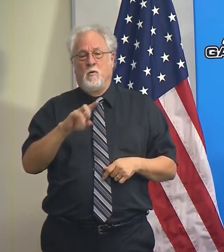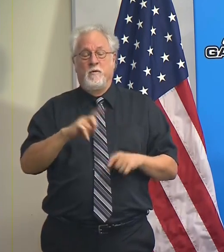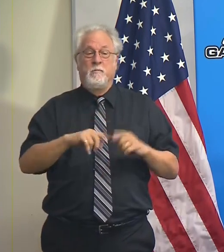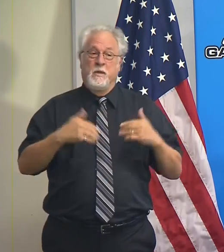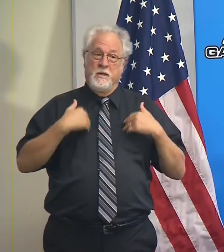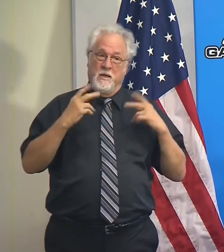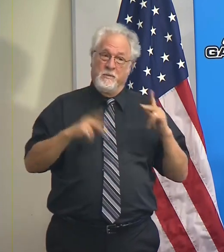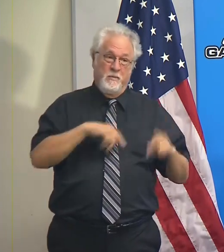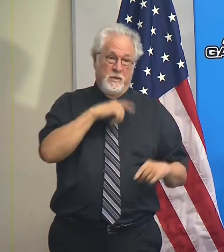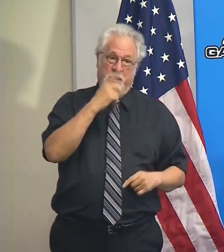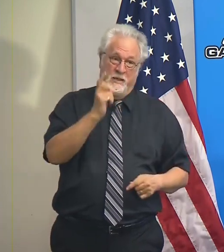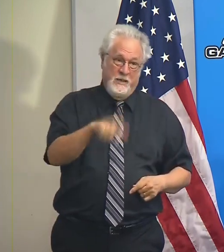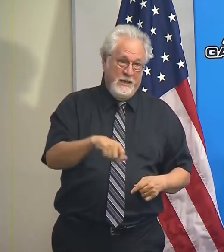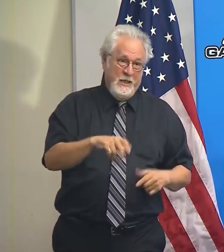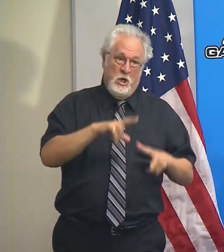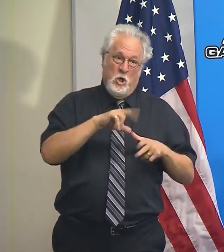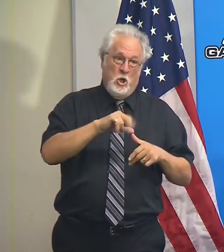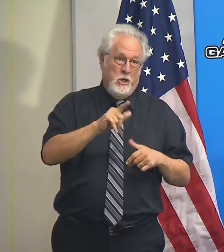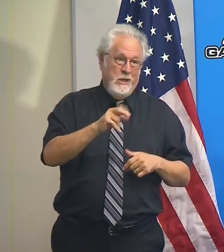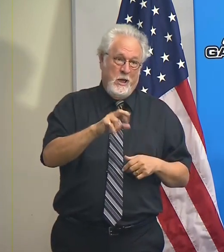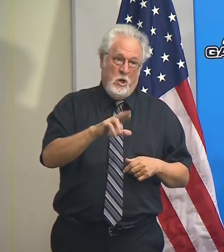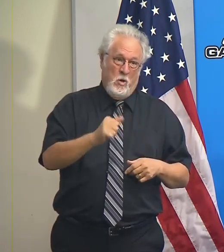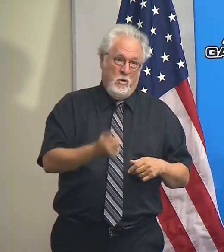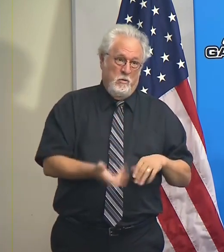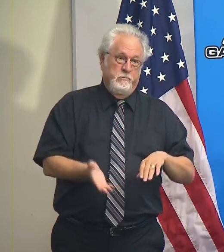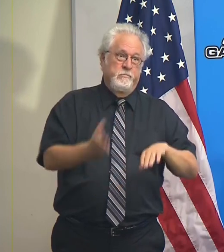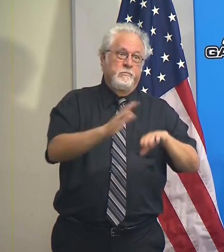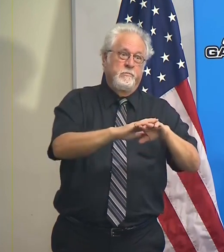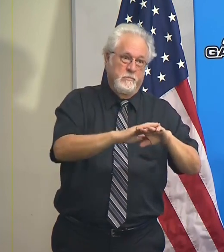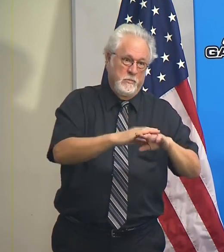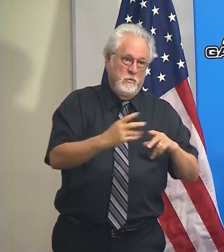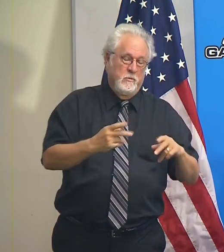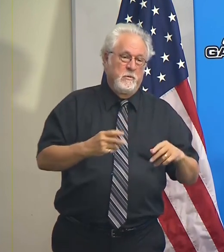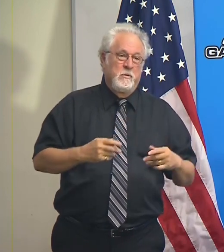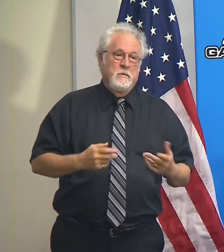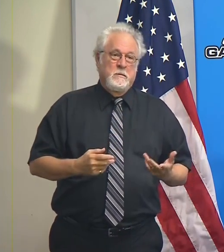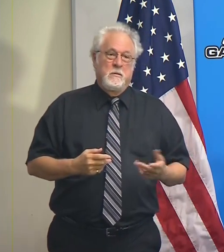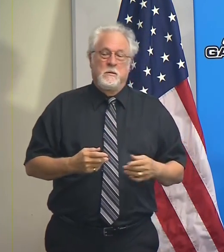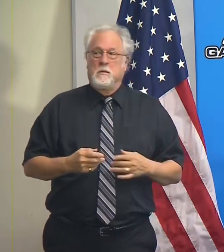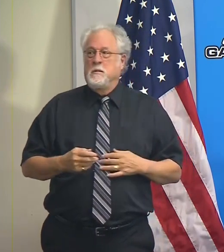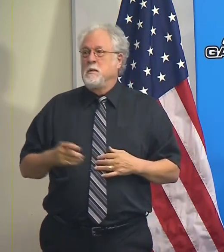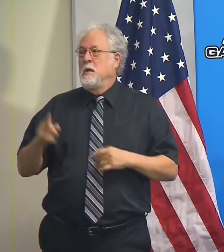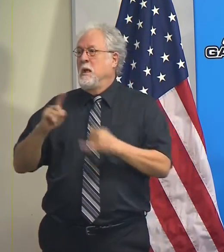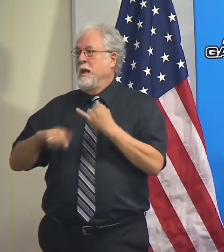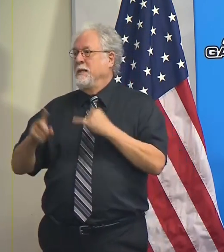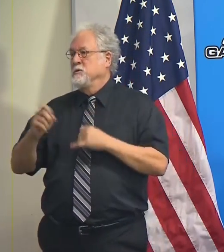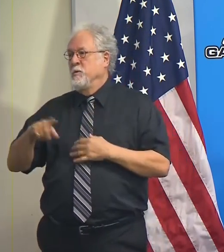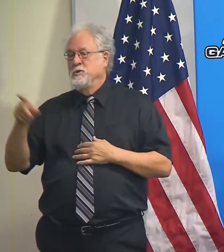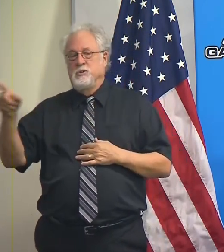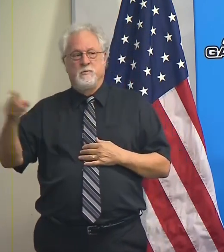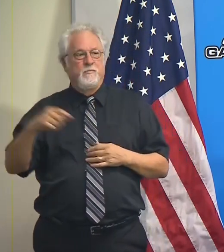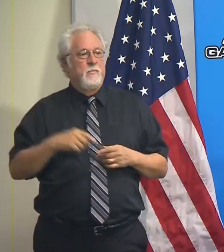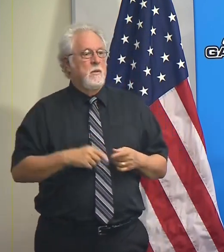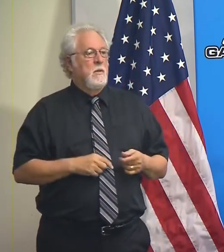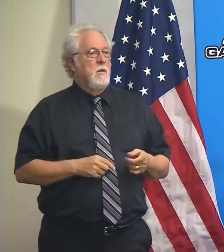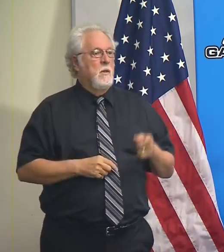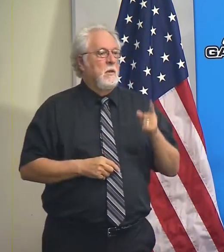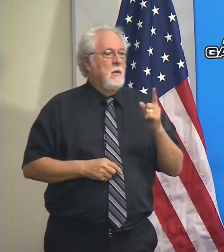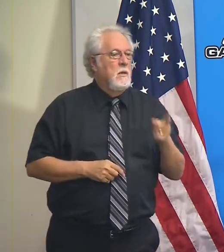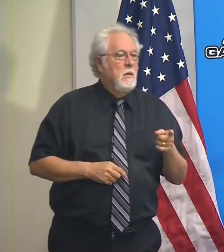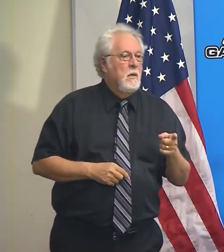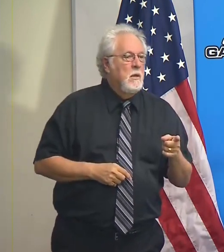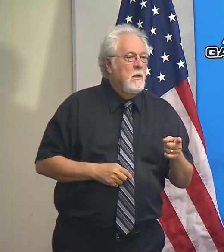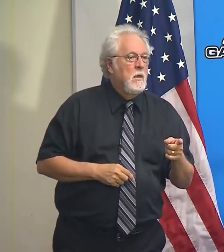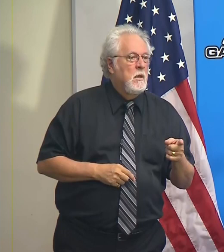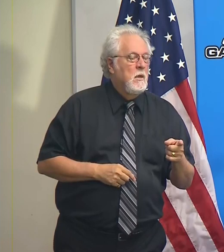certainly didn't need Hurricane Laura compounding their problems. Yes, sir. Last As